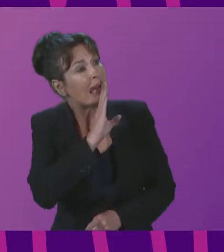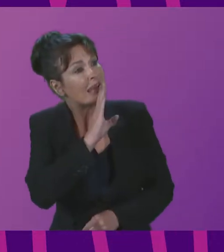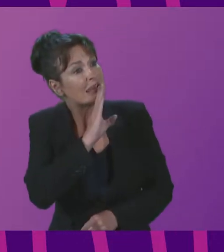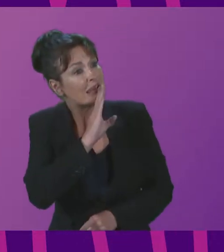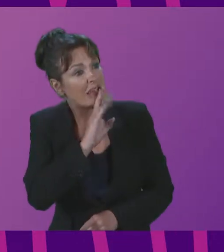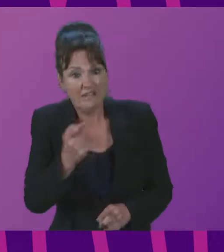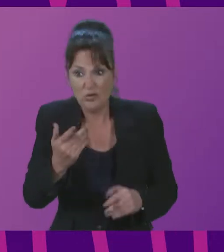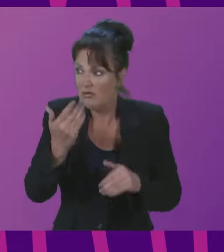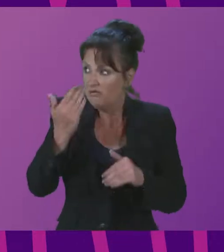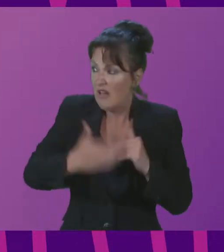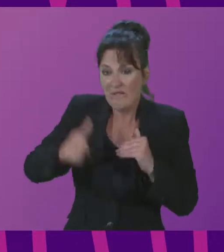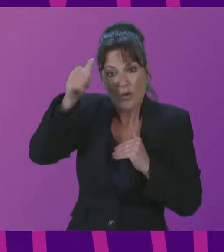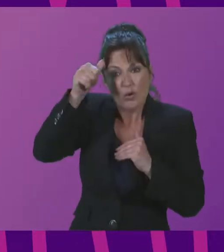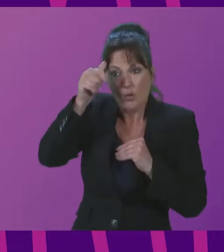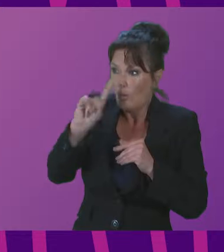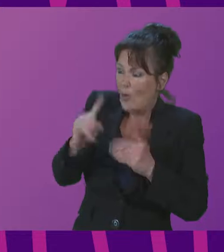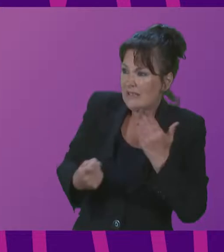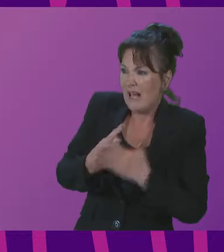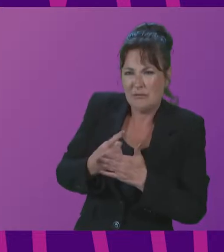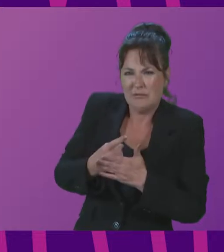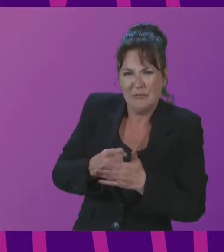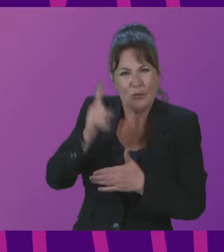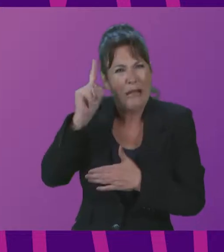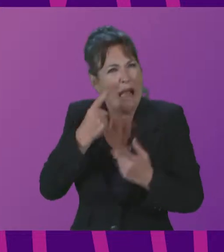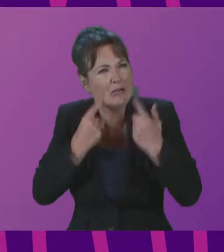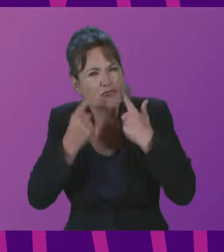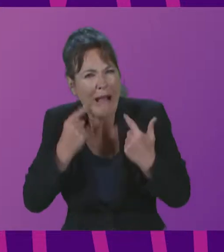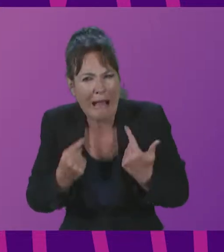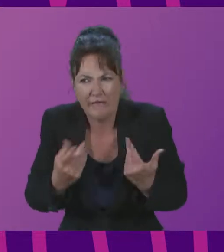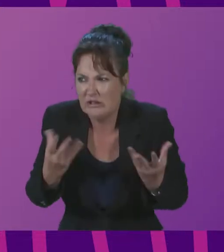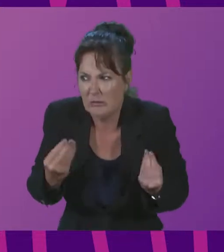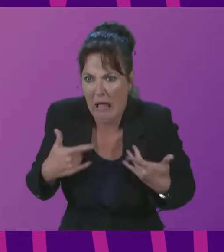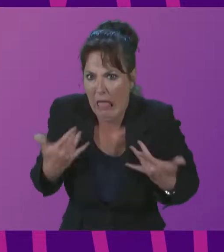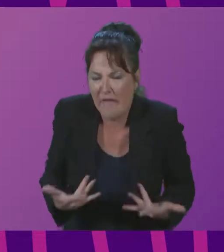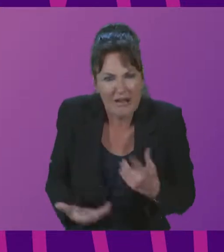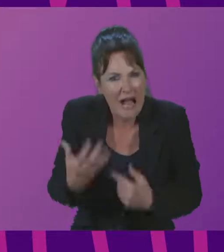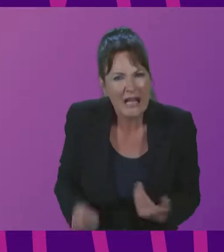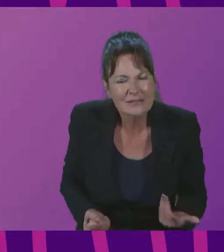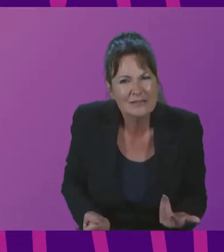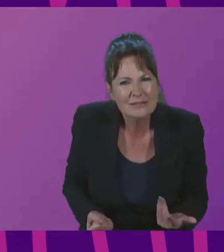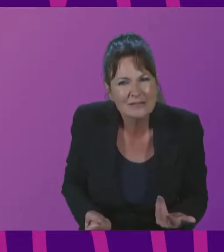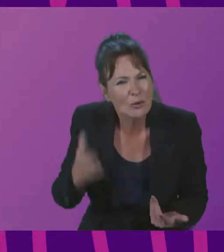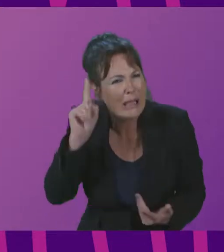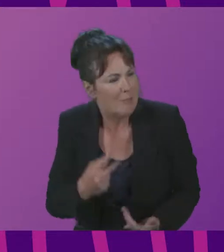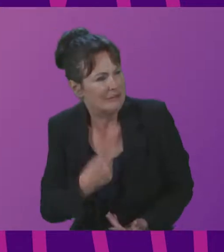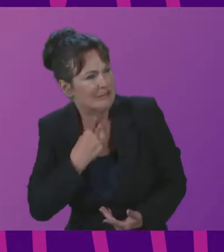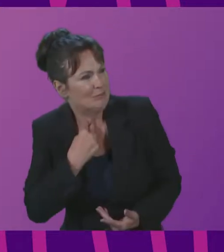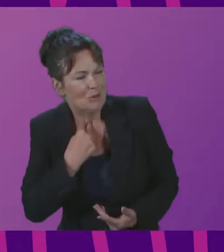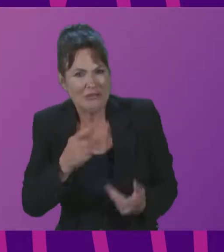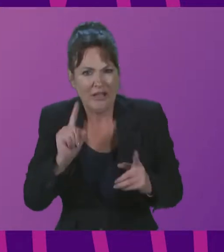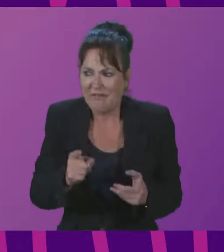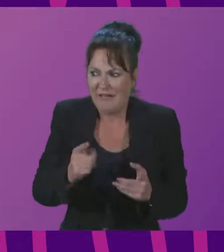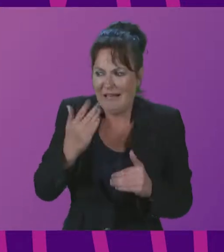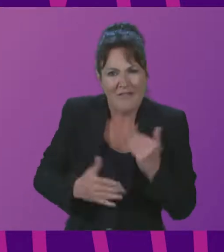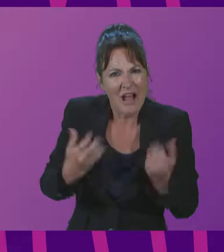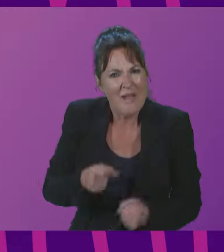of looking at time differently, past in front of you because you can see it, with the future behind as you can't